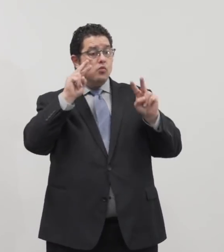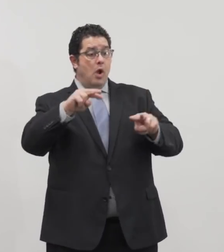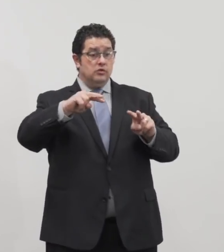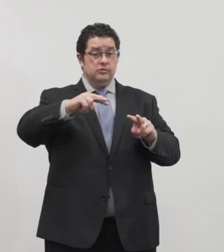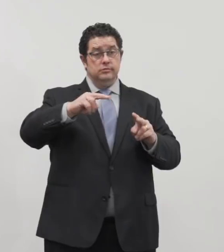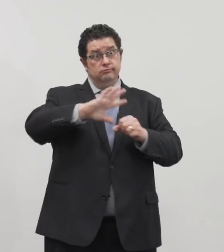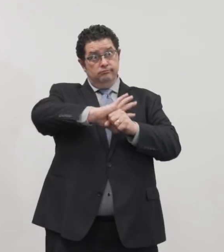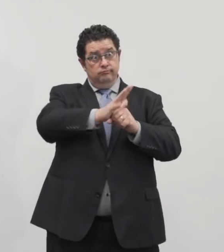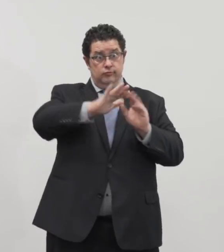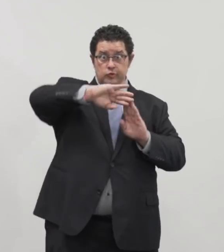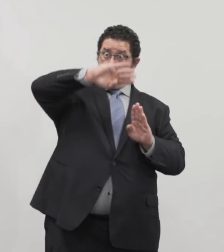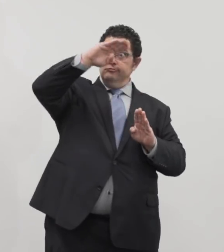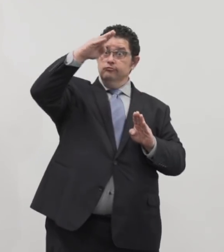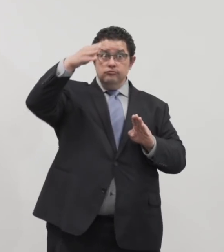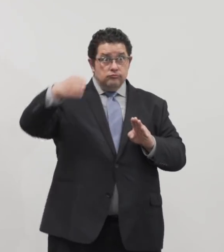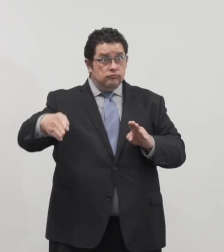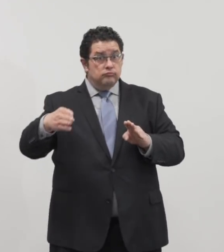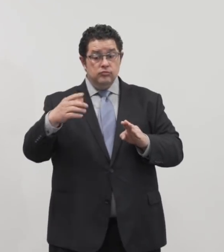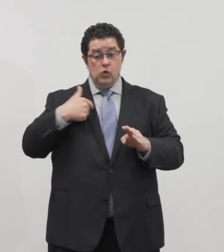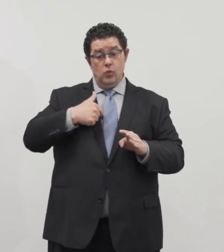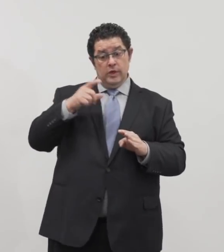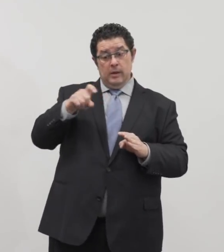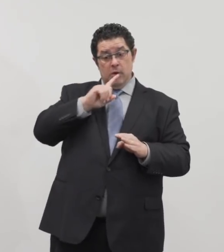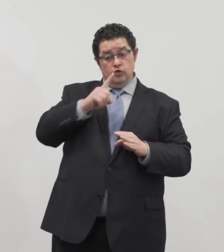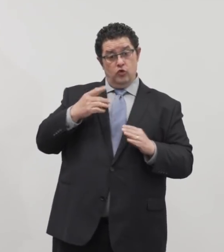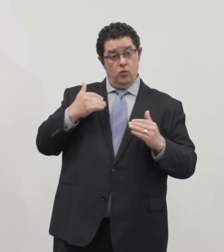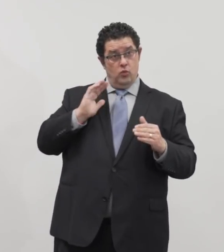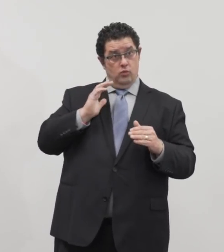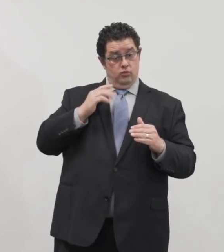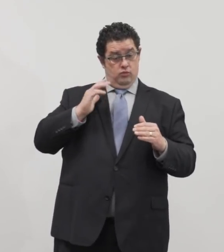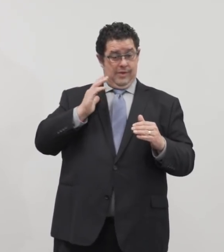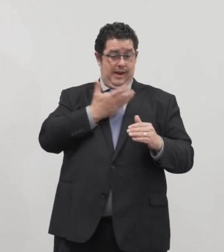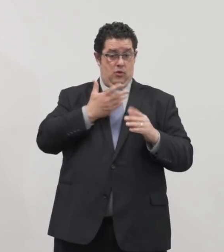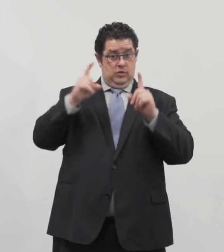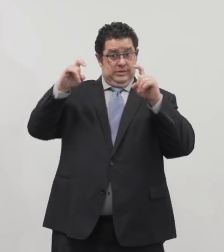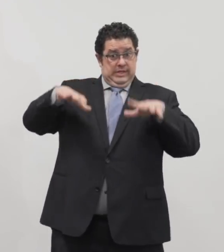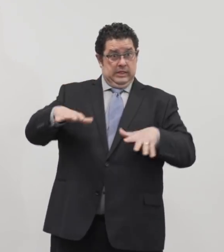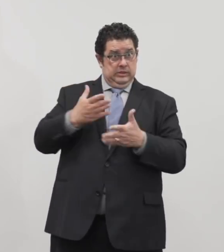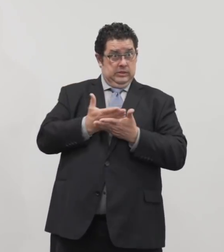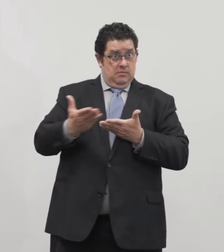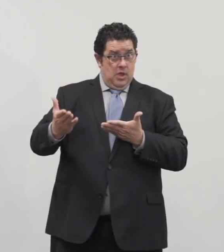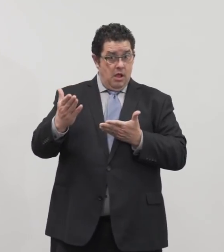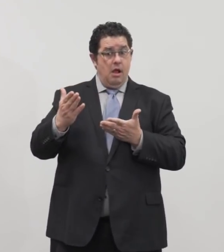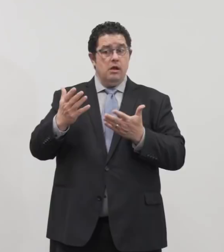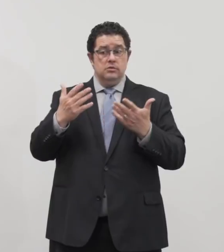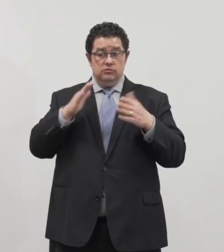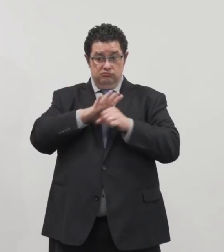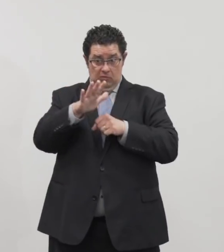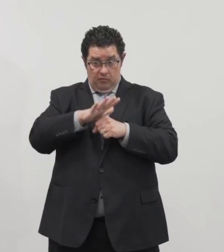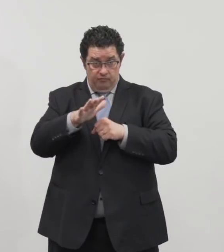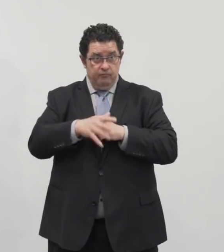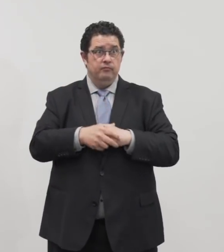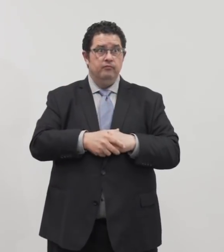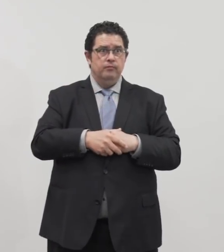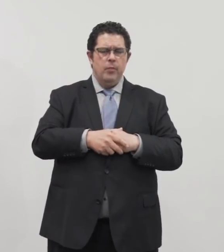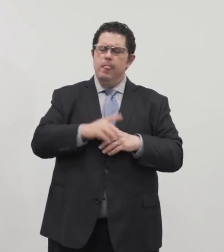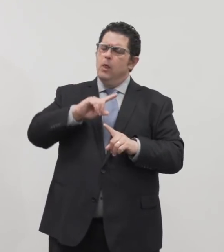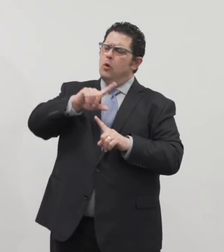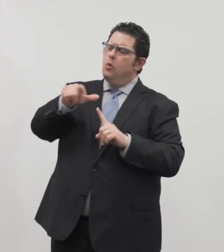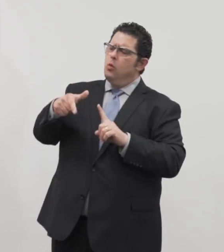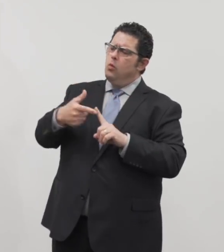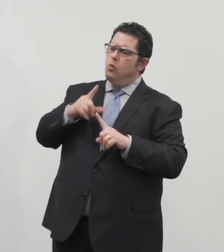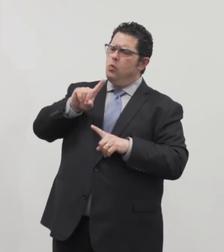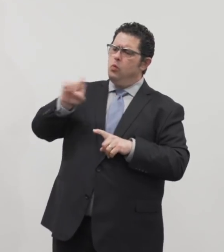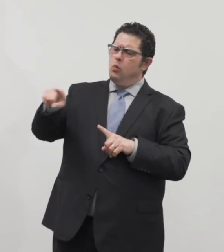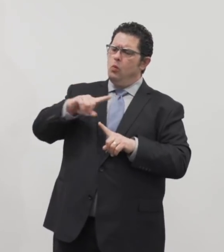can manage it. We need to watch our testing supplies. And we're going to try and manage our childcare facilities in a responsible manner. When do you think you'll have a better